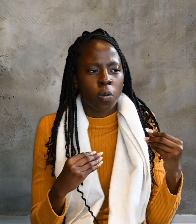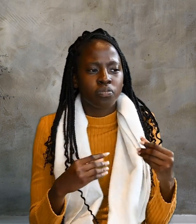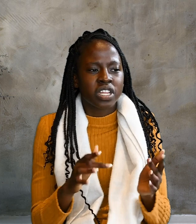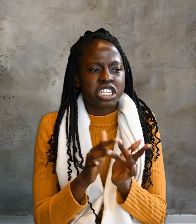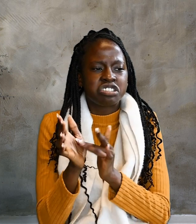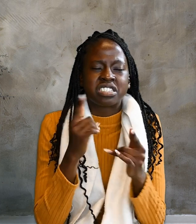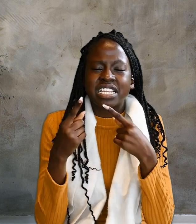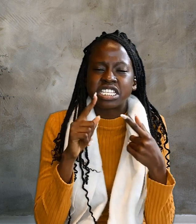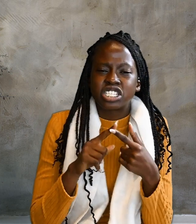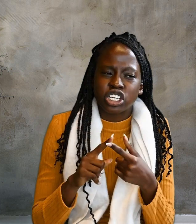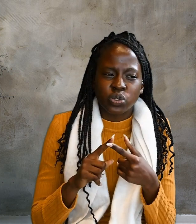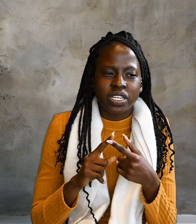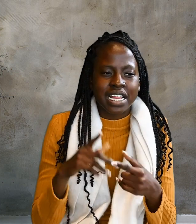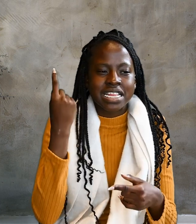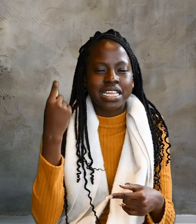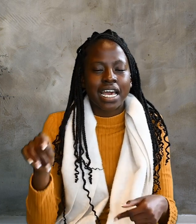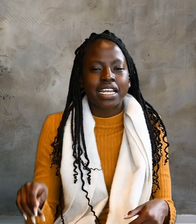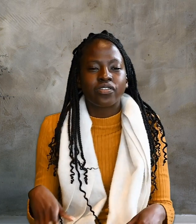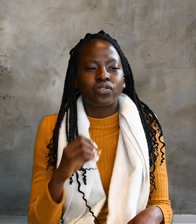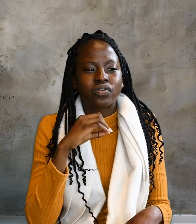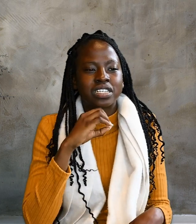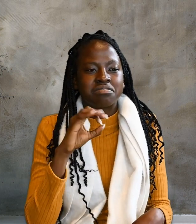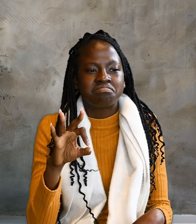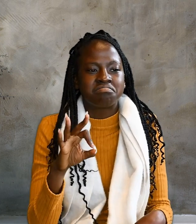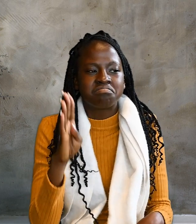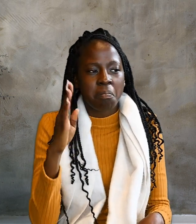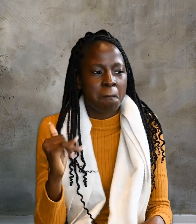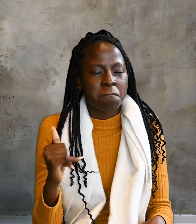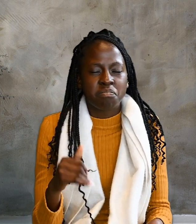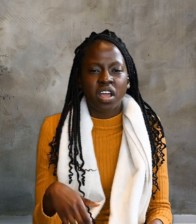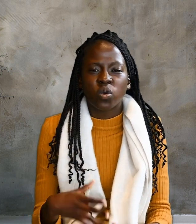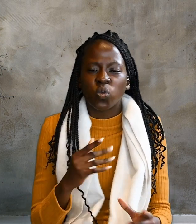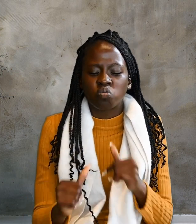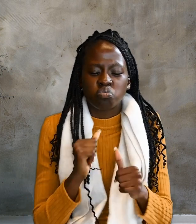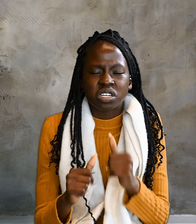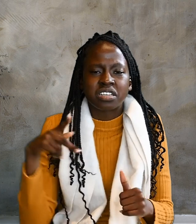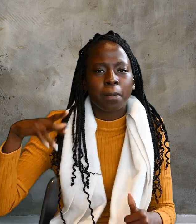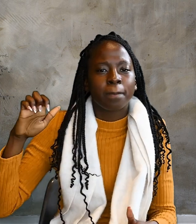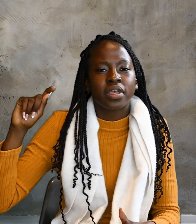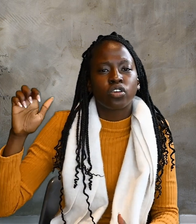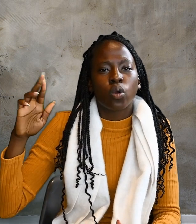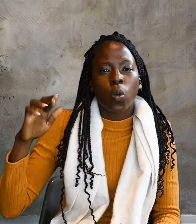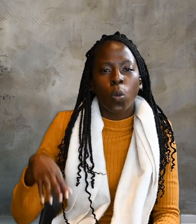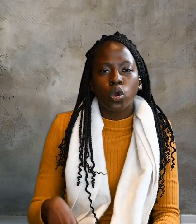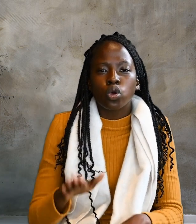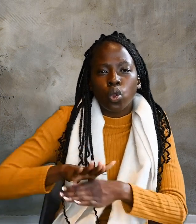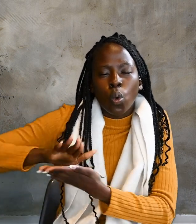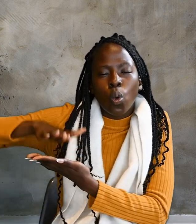Jesus said this to indicate the kind of death by which Peter would glorify God. Then